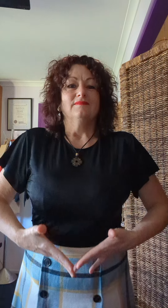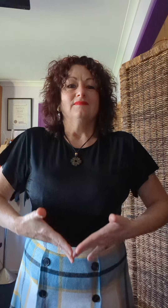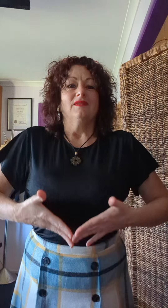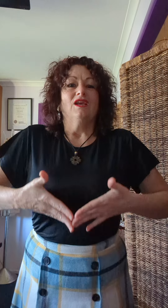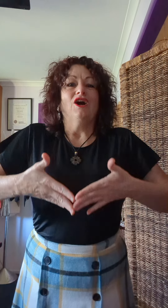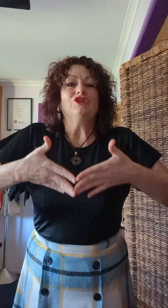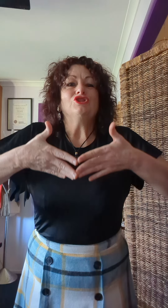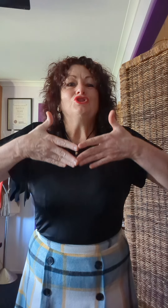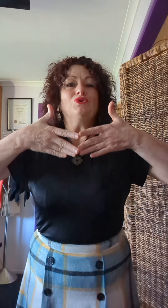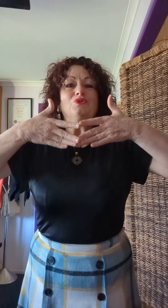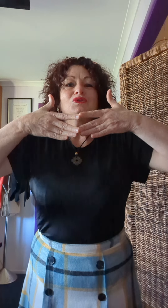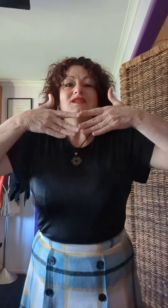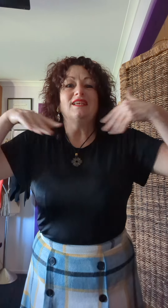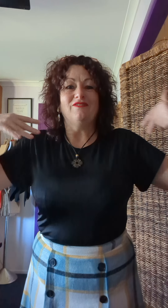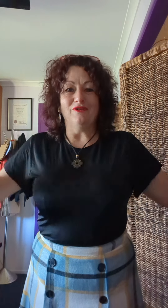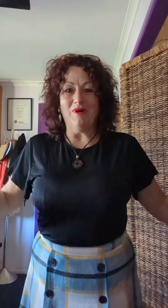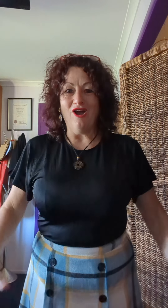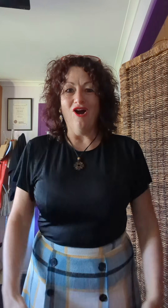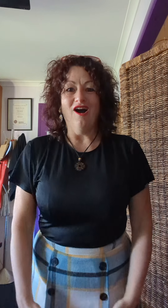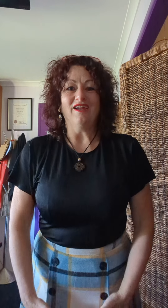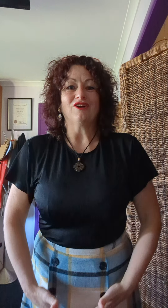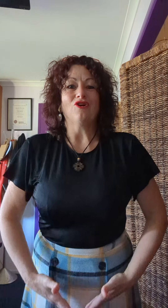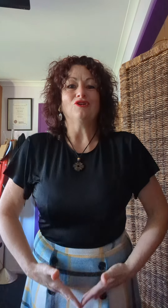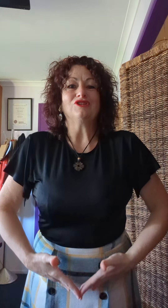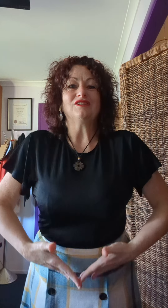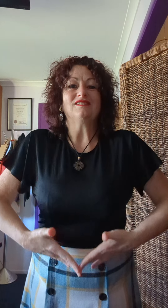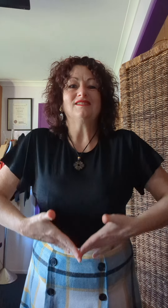I choose to live in my higher consciousness.